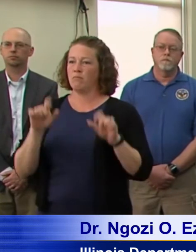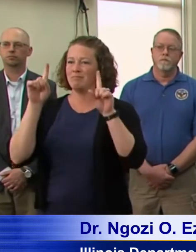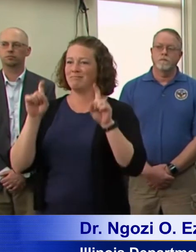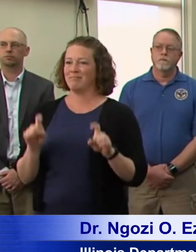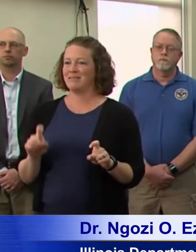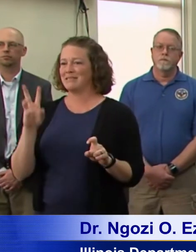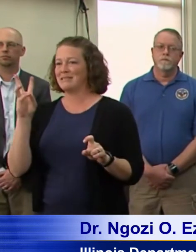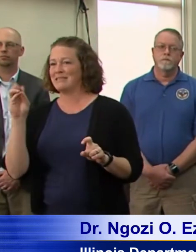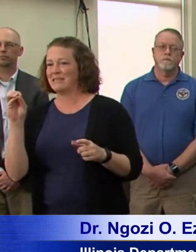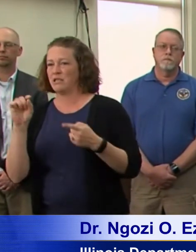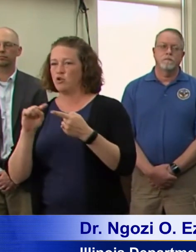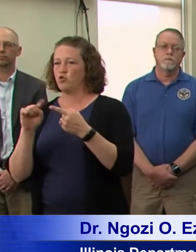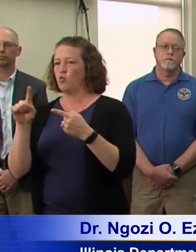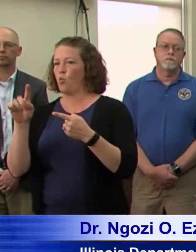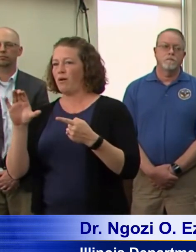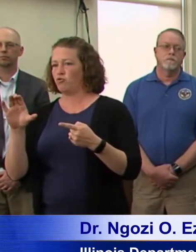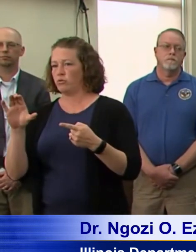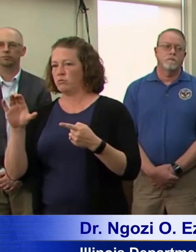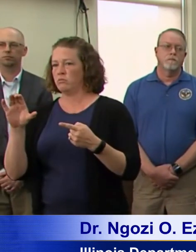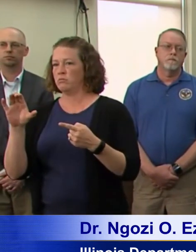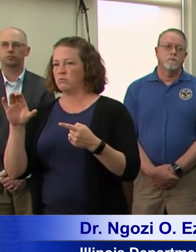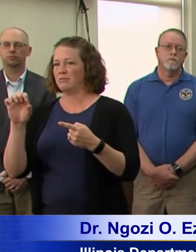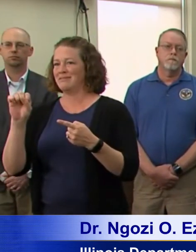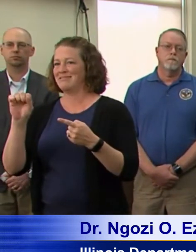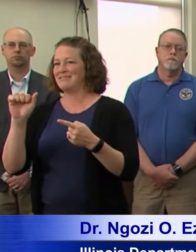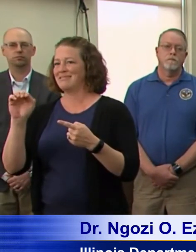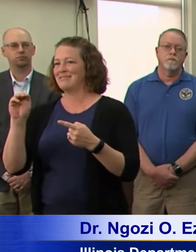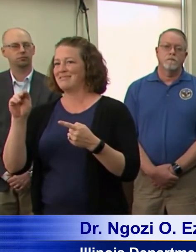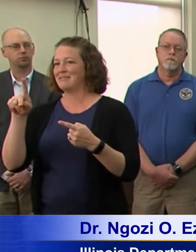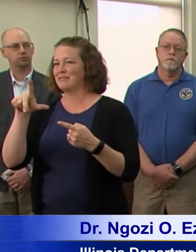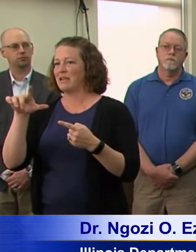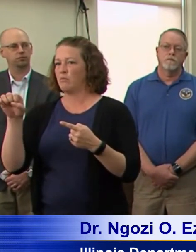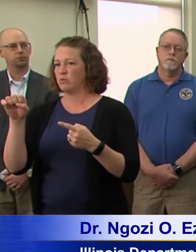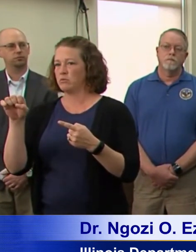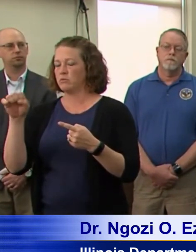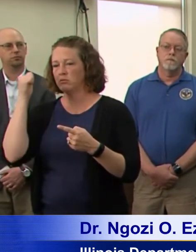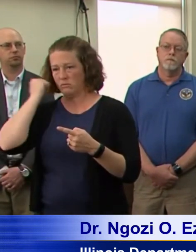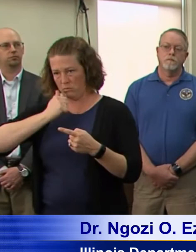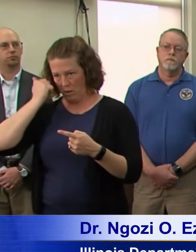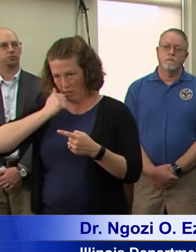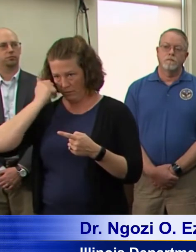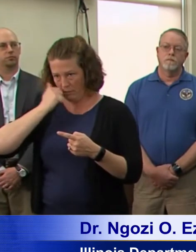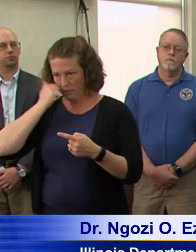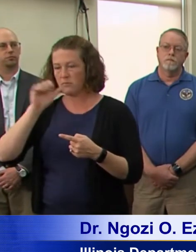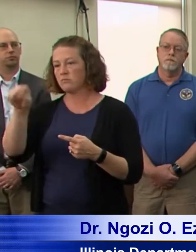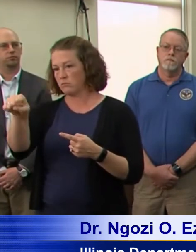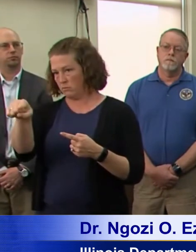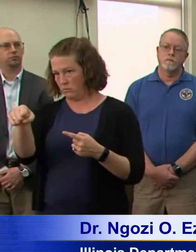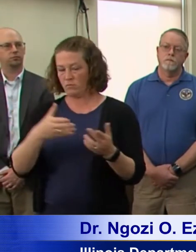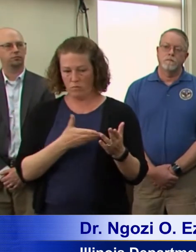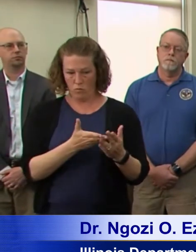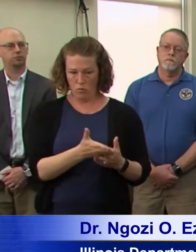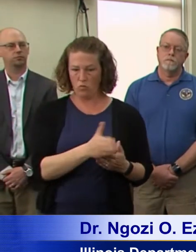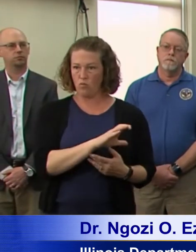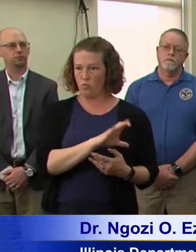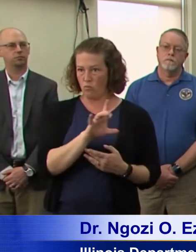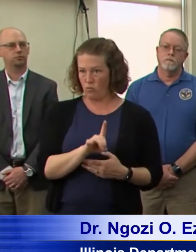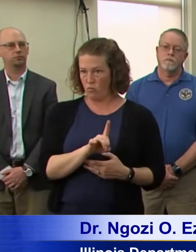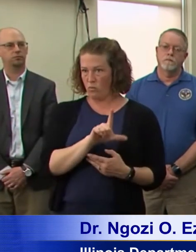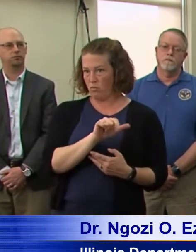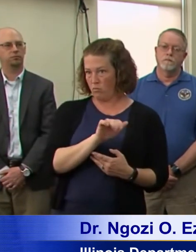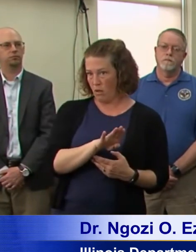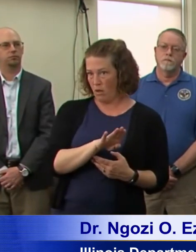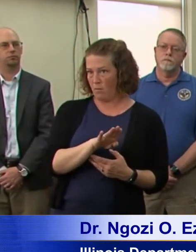they've been doing that at the Carbondale lab. And so, yes, we've been getting tests through there. And sometimes the Chicago